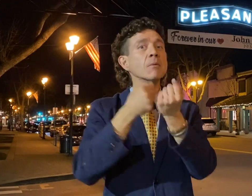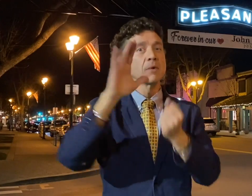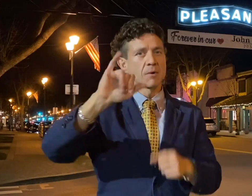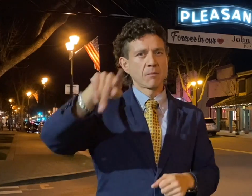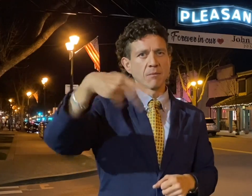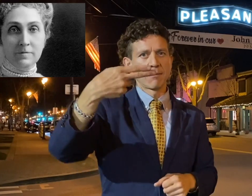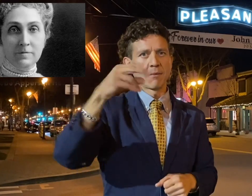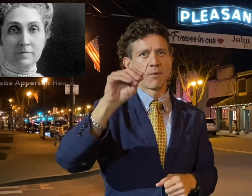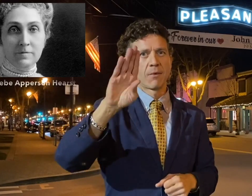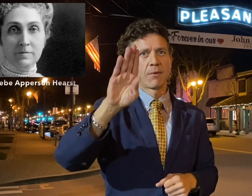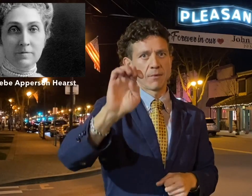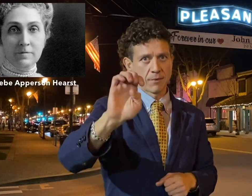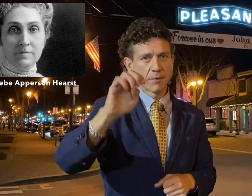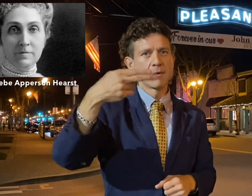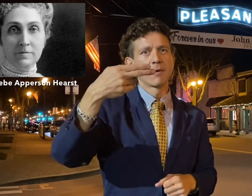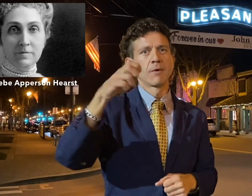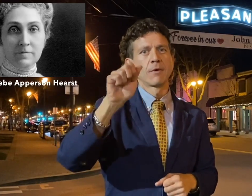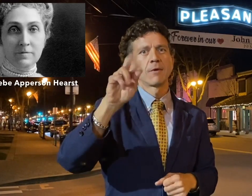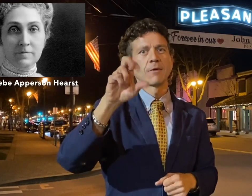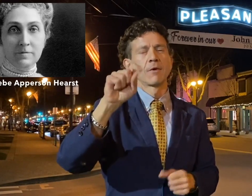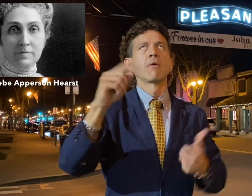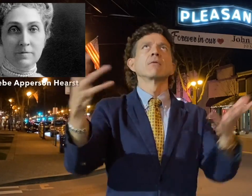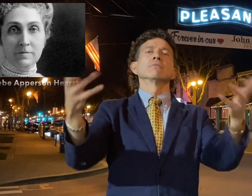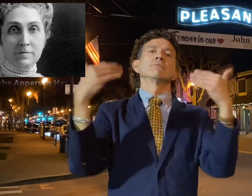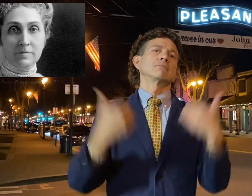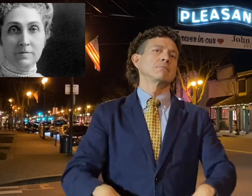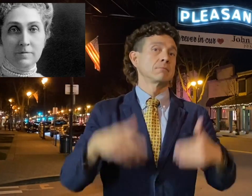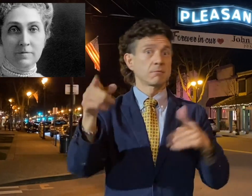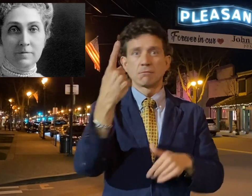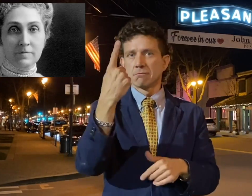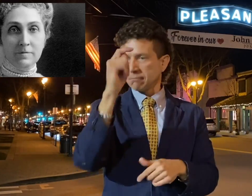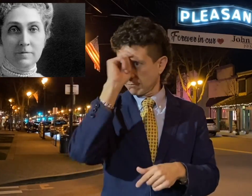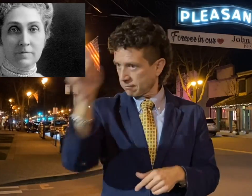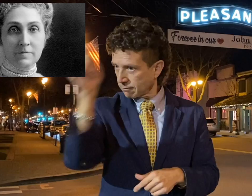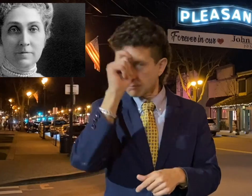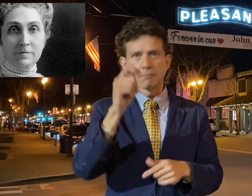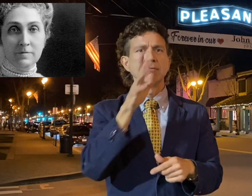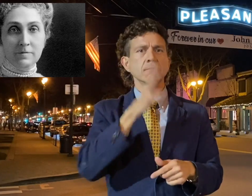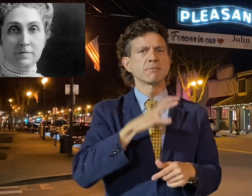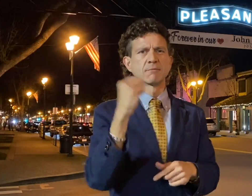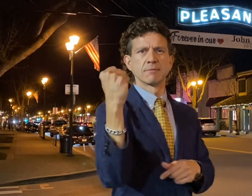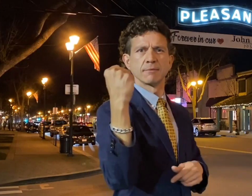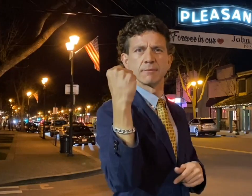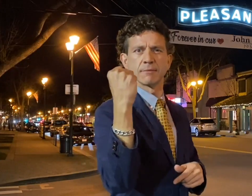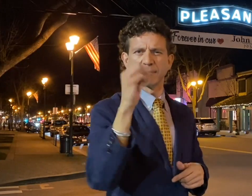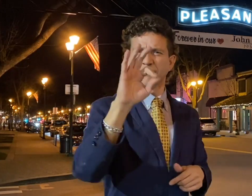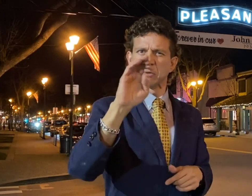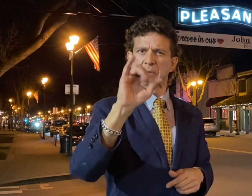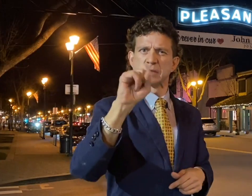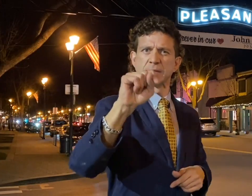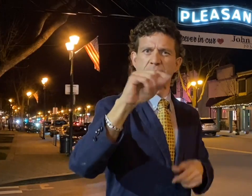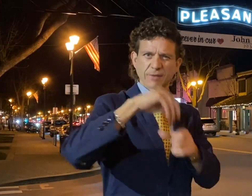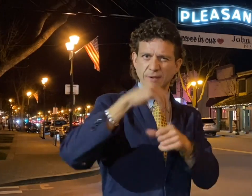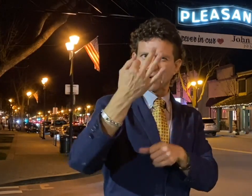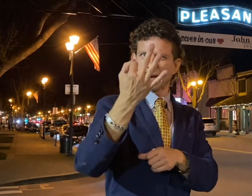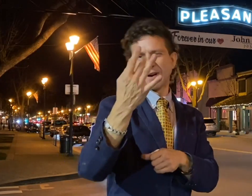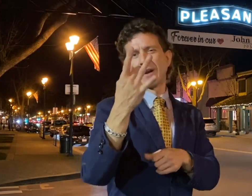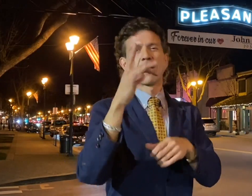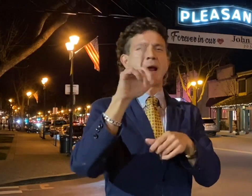sponsored by Phoebe Apperson Hurst. Wow, hats off to her. She was a strong feminist in the late